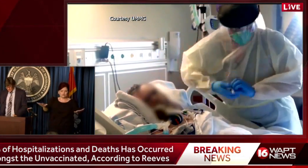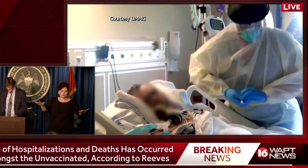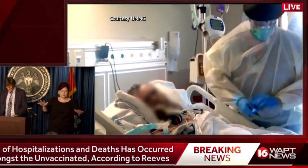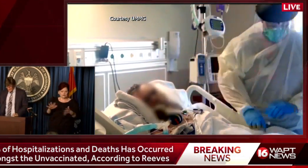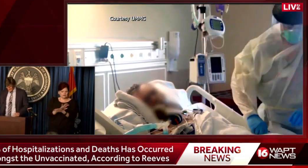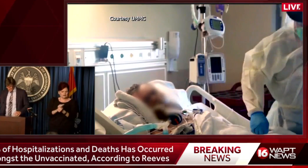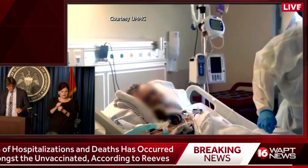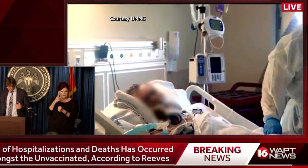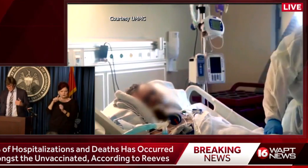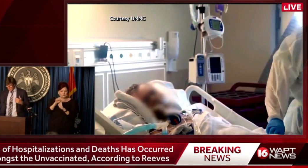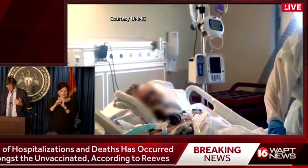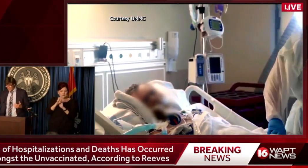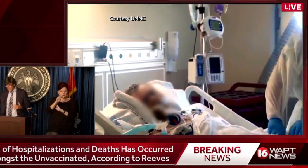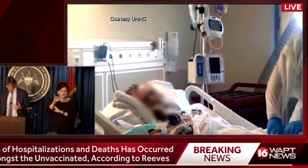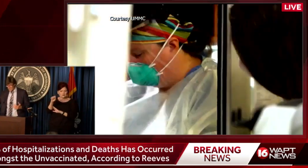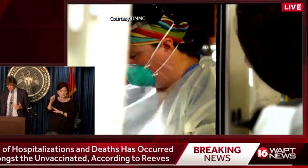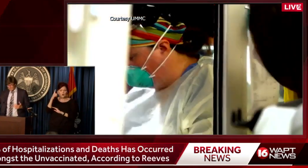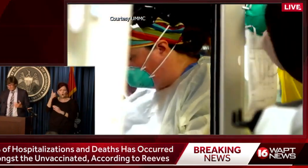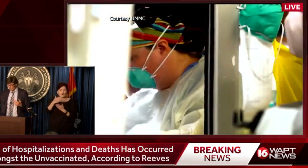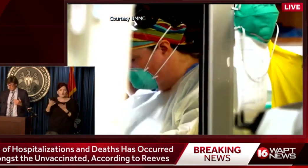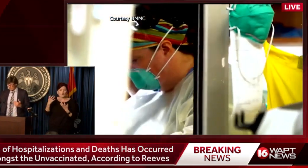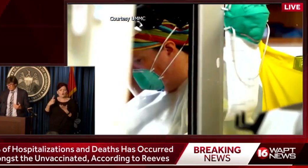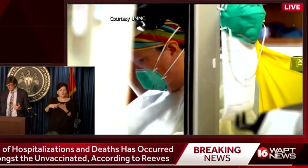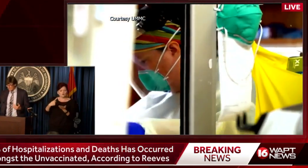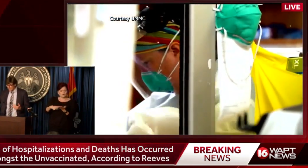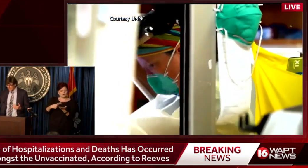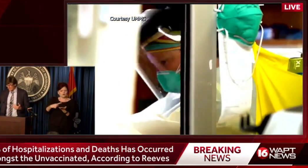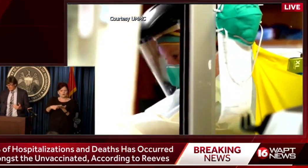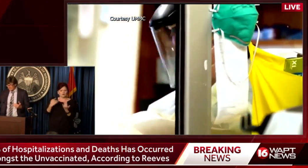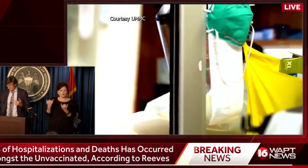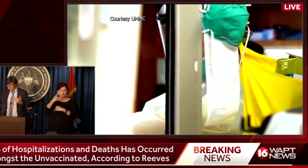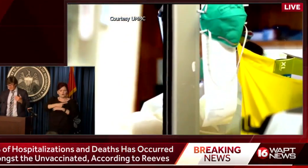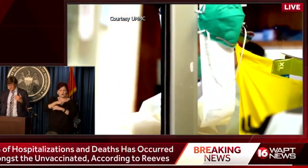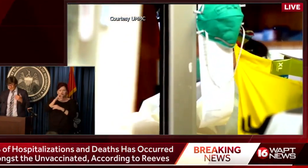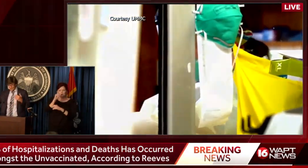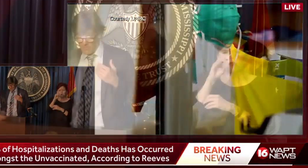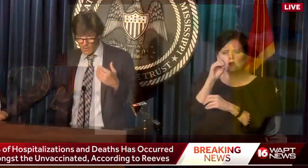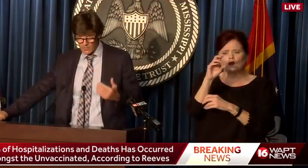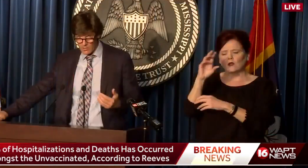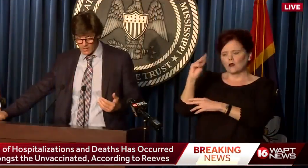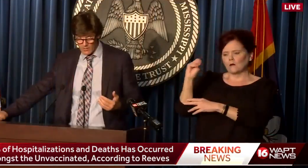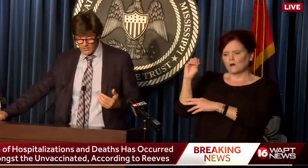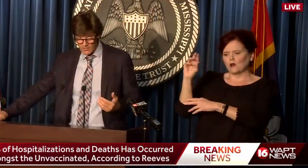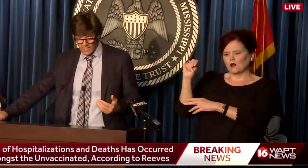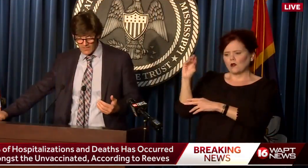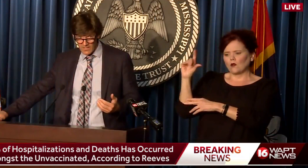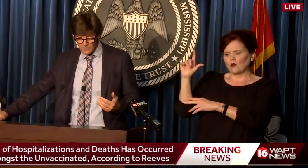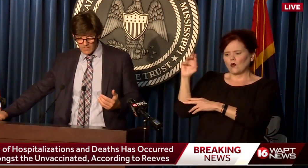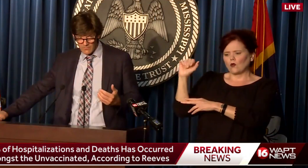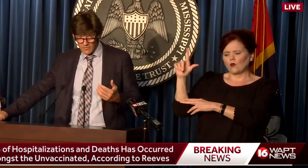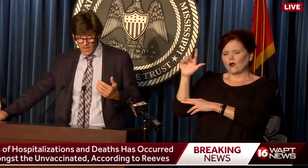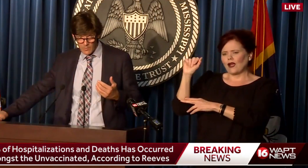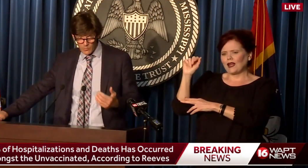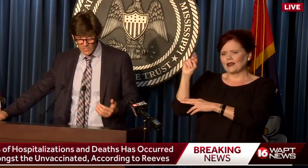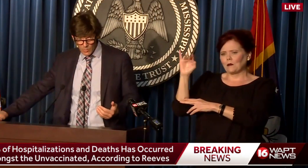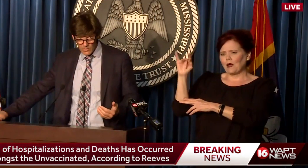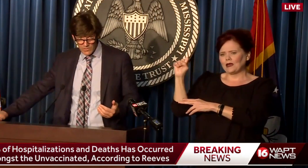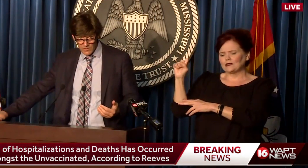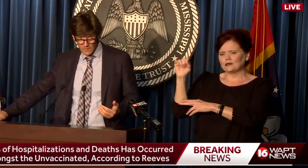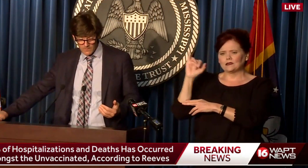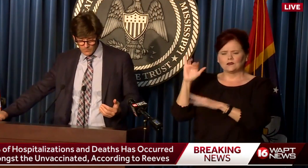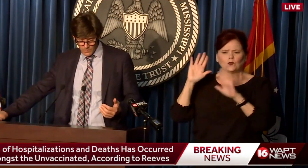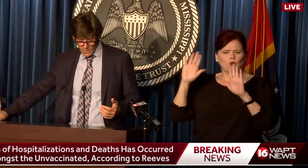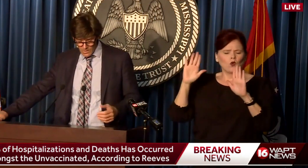Mississippi. But one of the things I really want to talk about is our monoclonal antibodies, that our partners are doing across the state, that's been a phenomenal